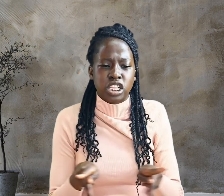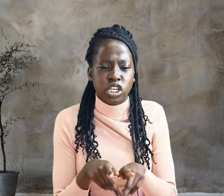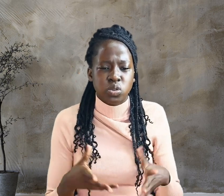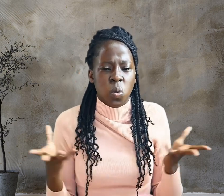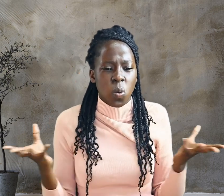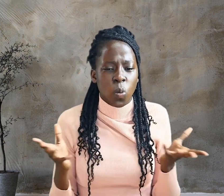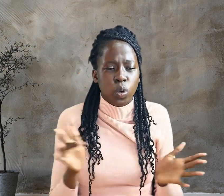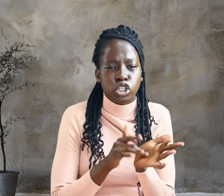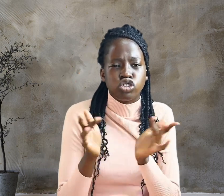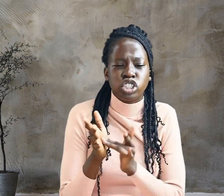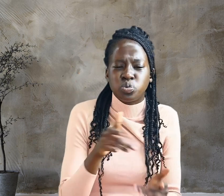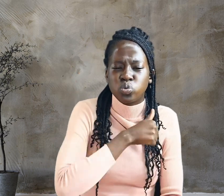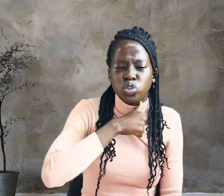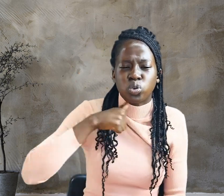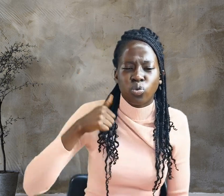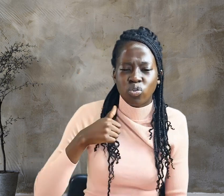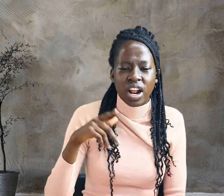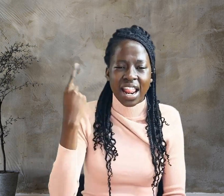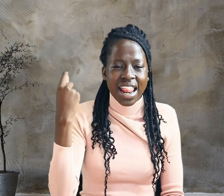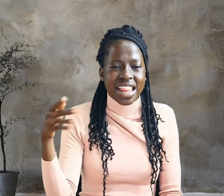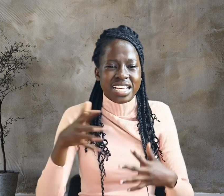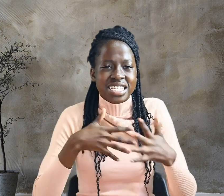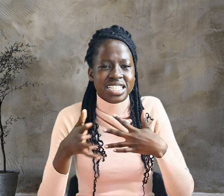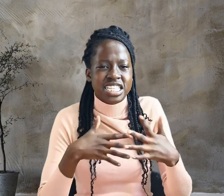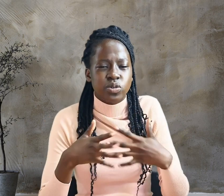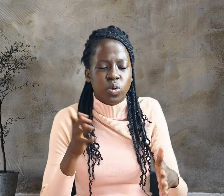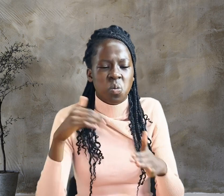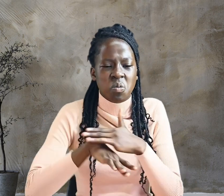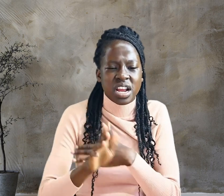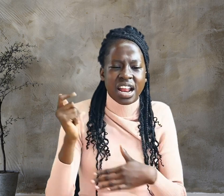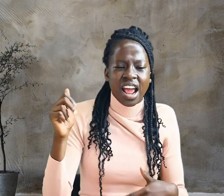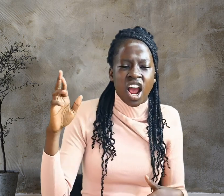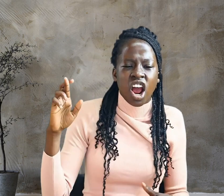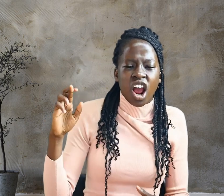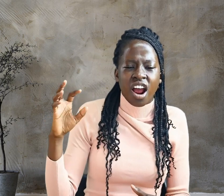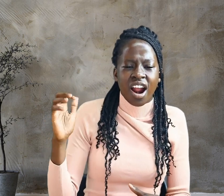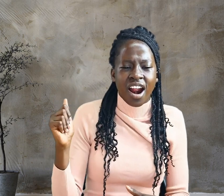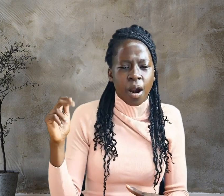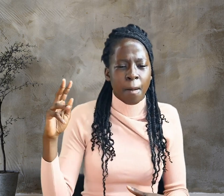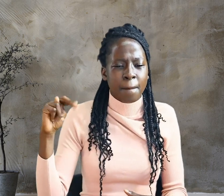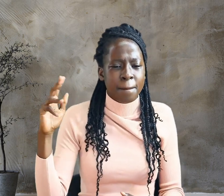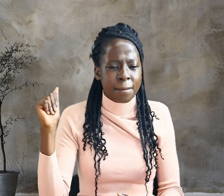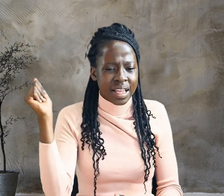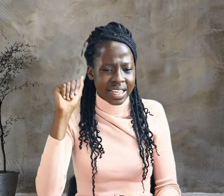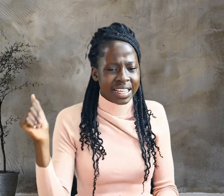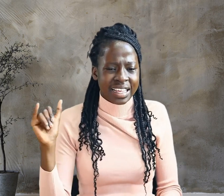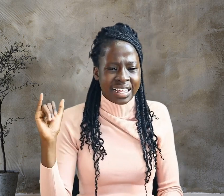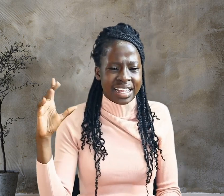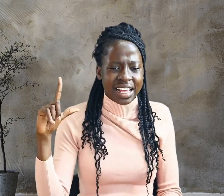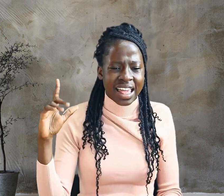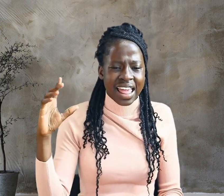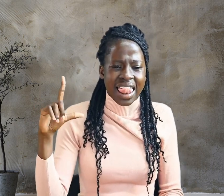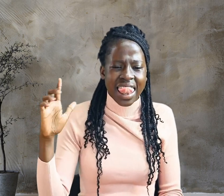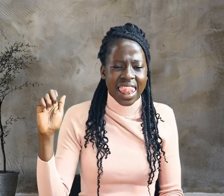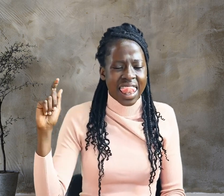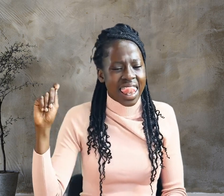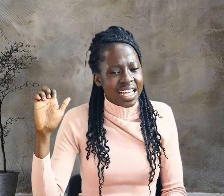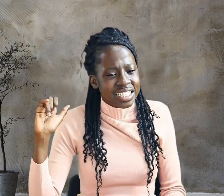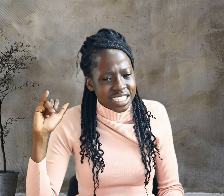The chief priests of the Jews protested to Pilate, Do not write to the King of the Jews,